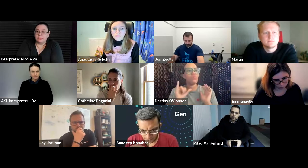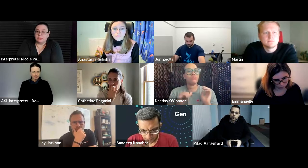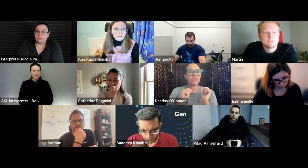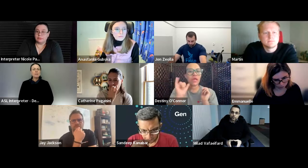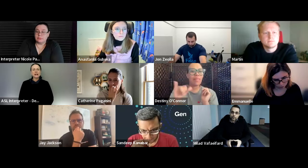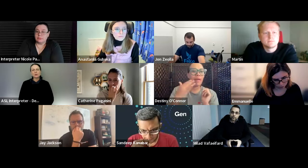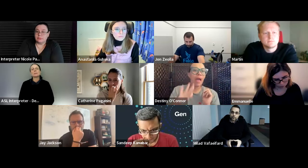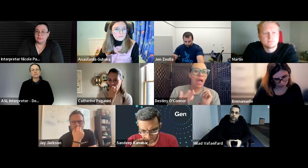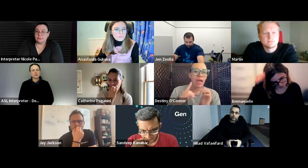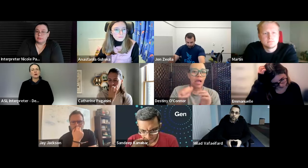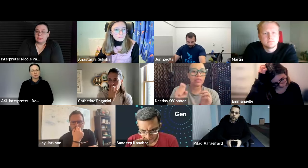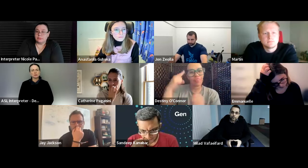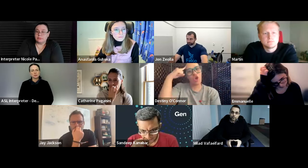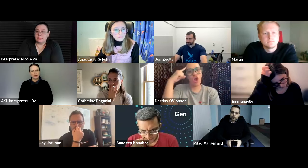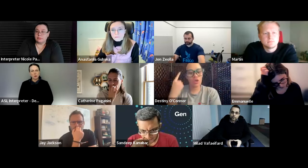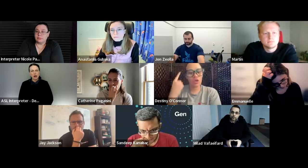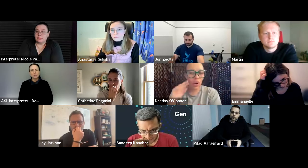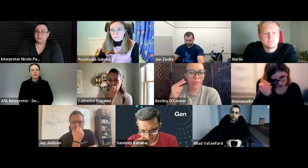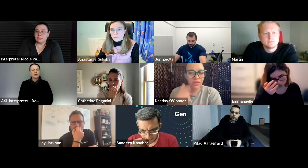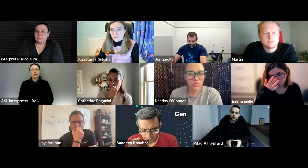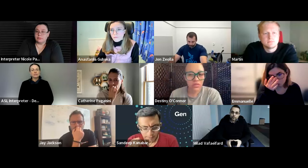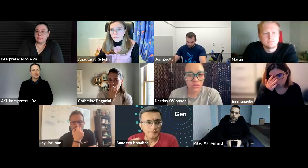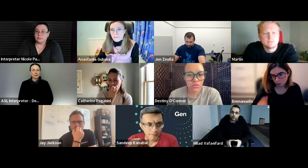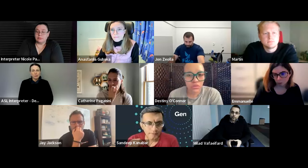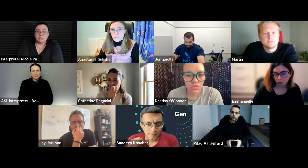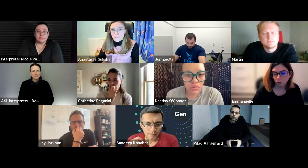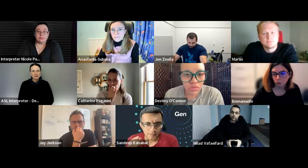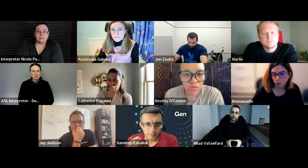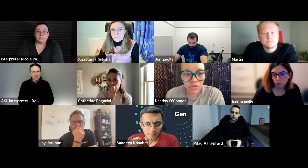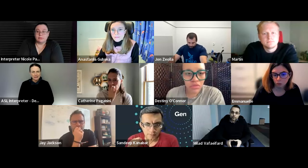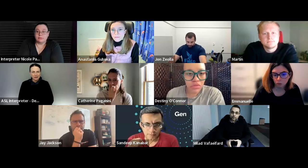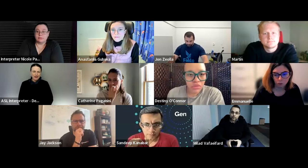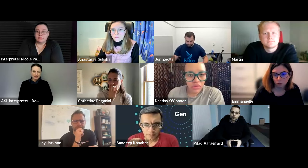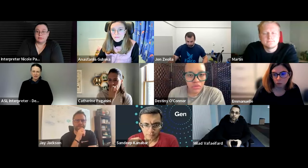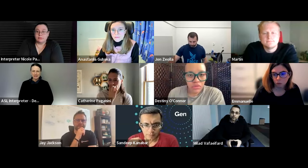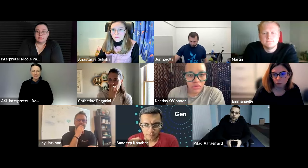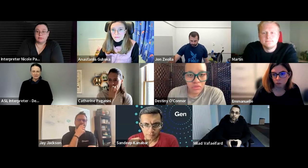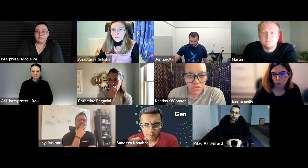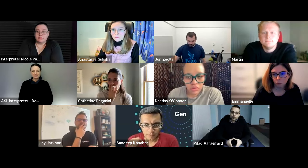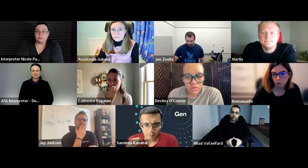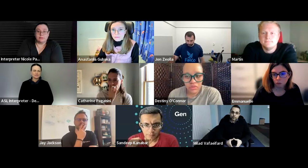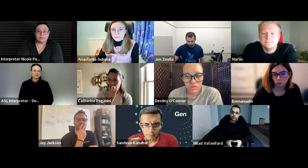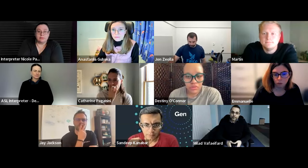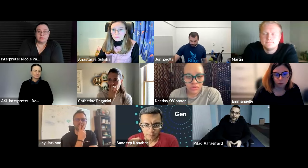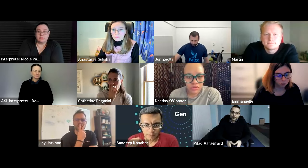make other companies feel comfortable to do that as well and think well maybe it's not as bad as i thought you know what saying